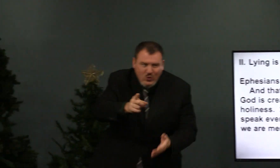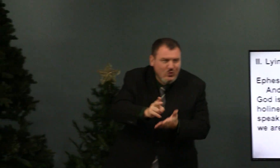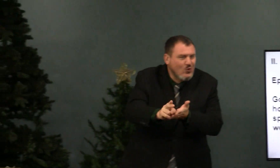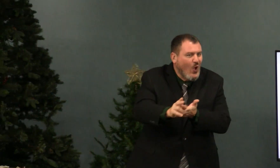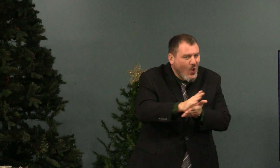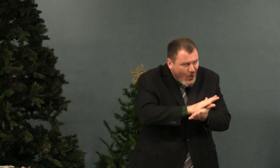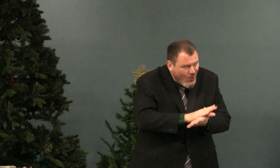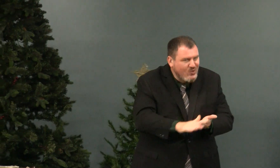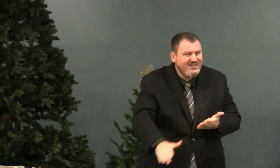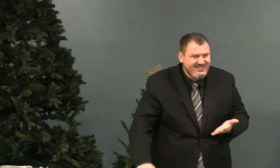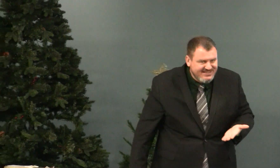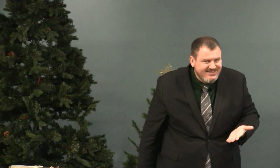holiness